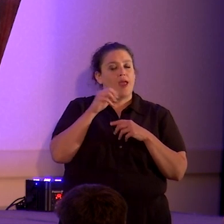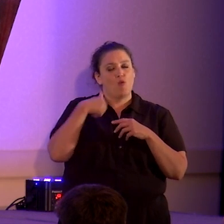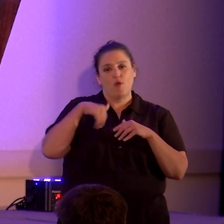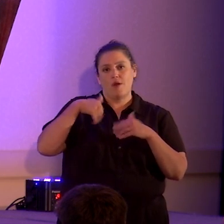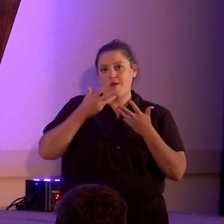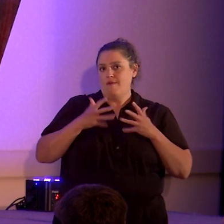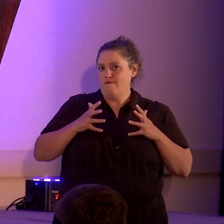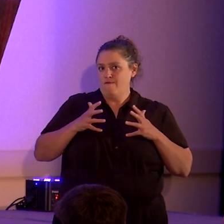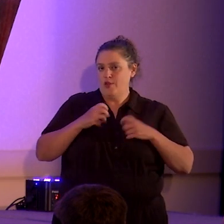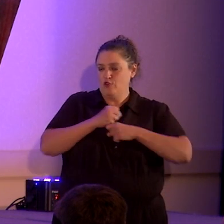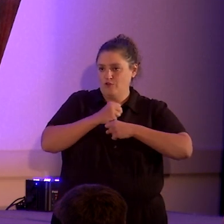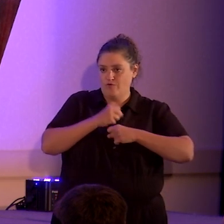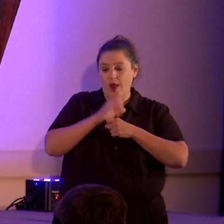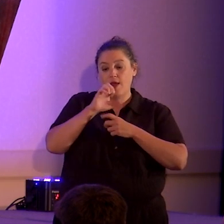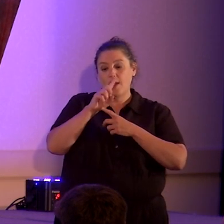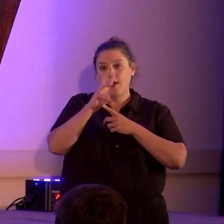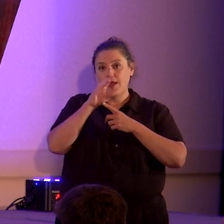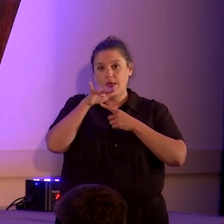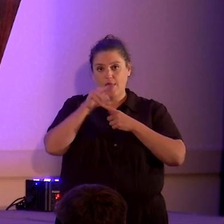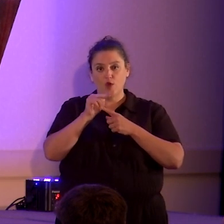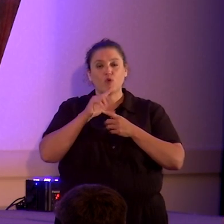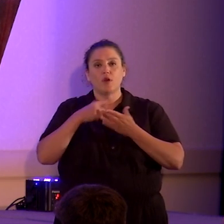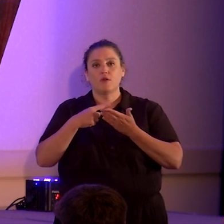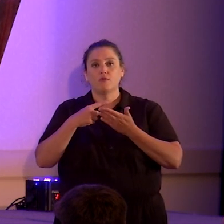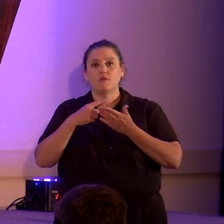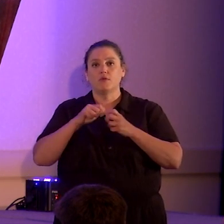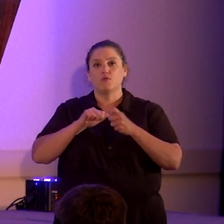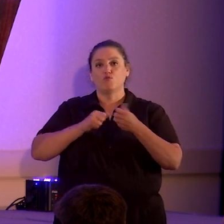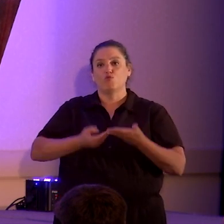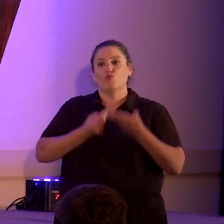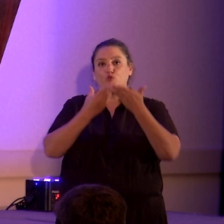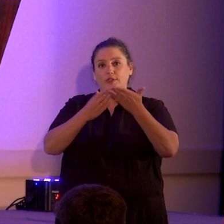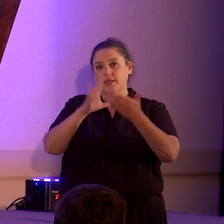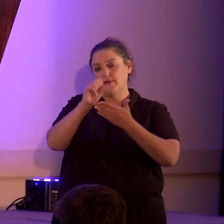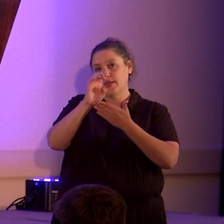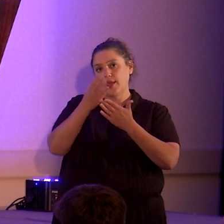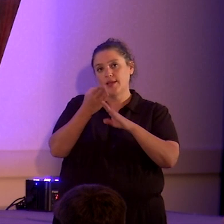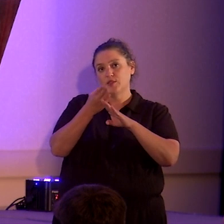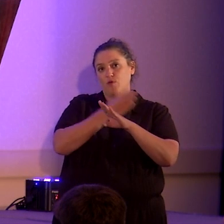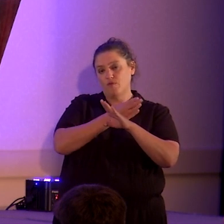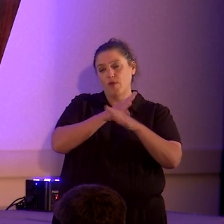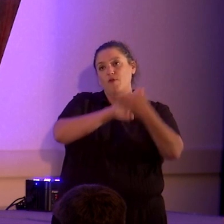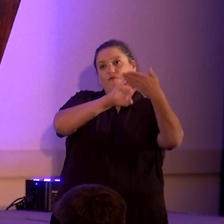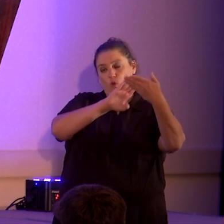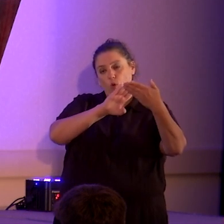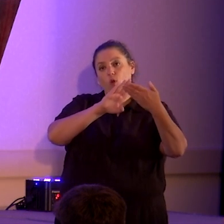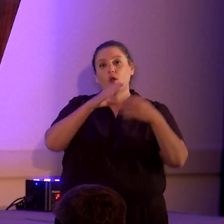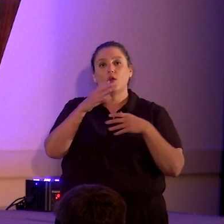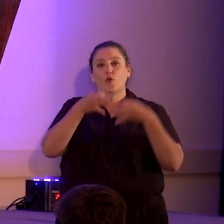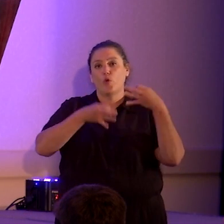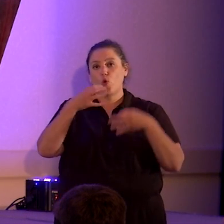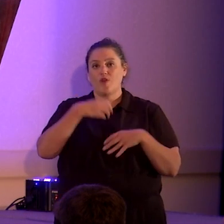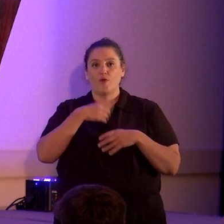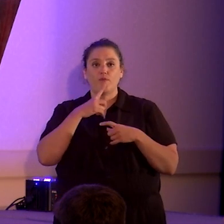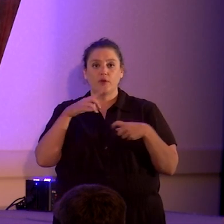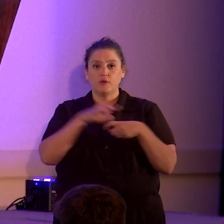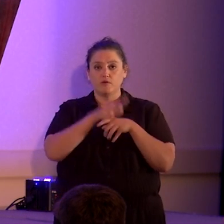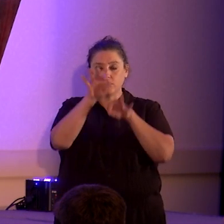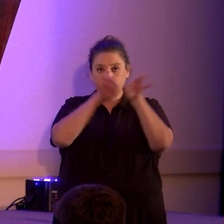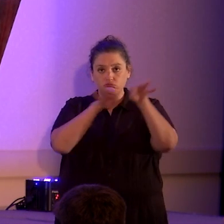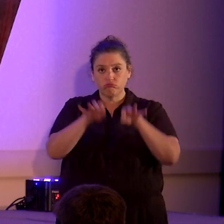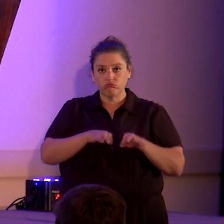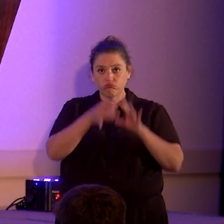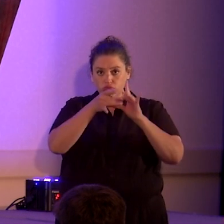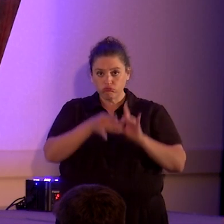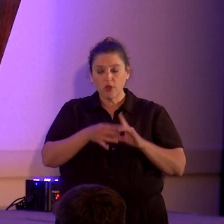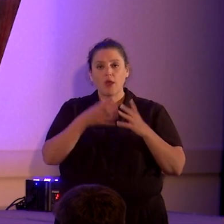his death, Edwin argued the case before the Second Circuit Court of Appeals in New York, and we fully briefed it, and we hope